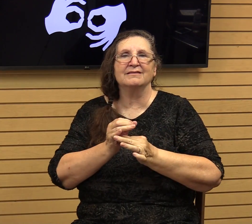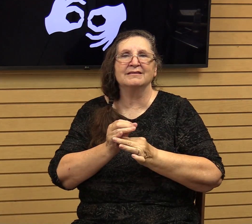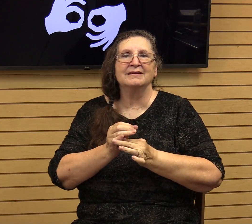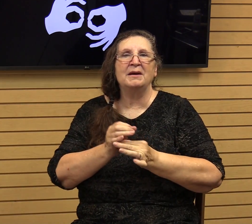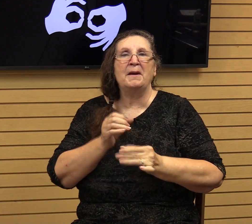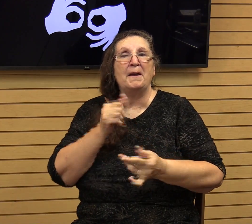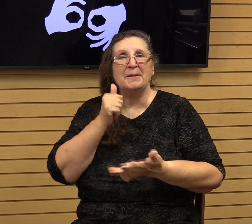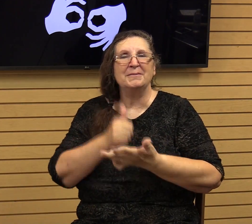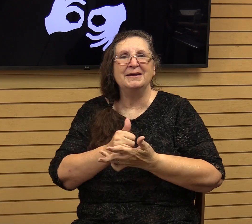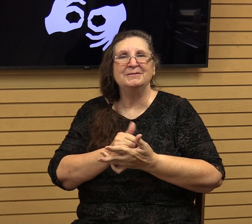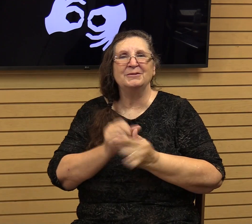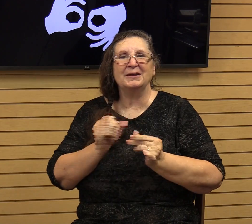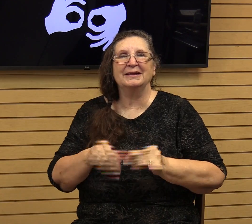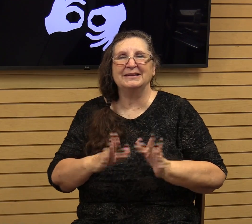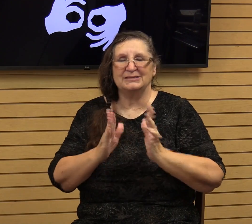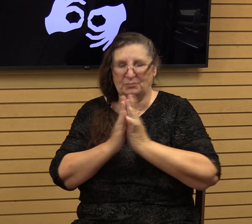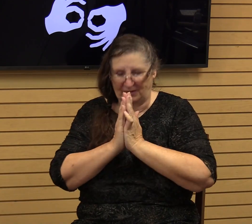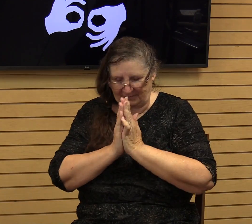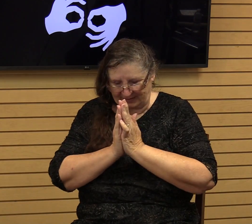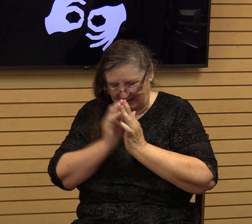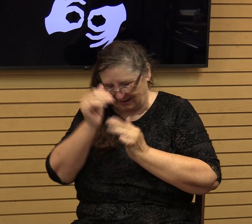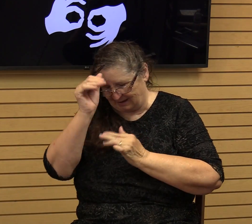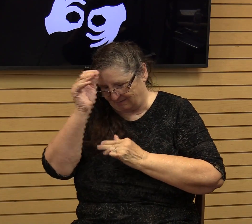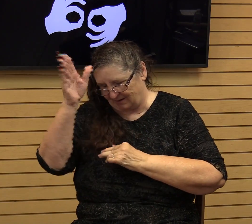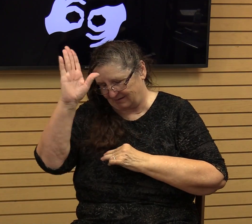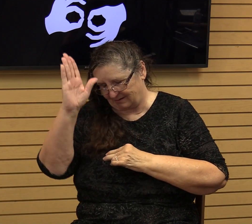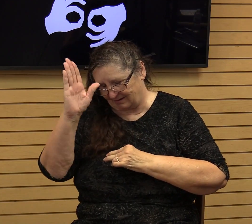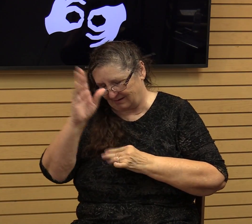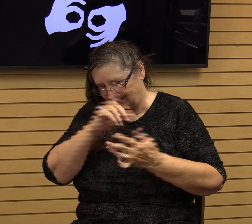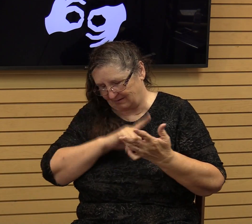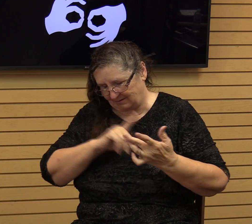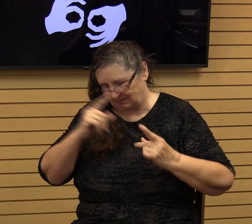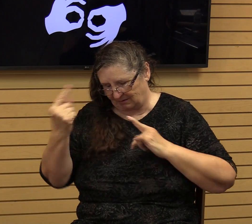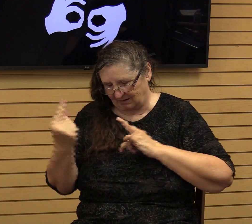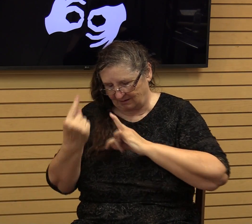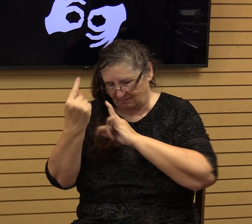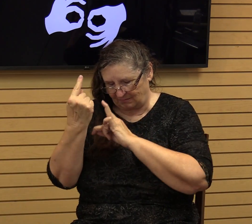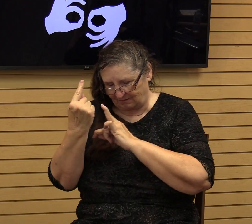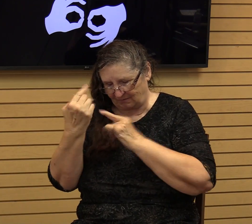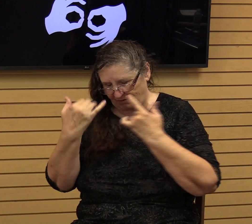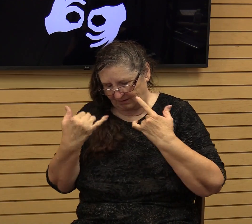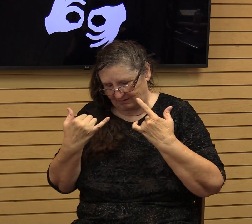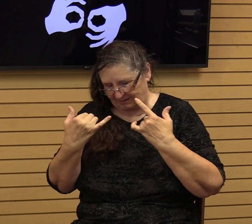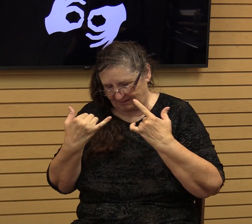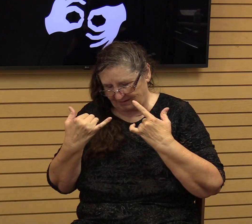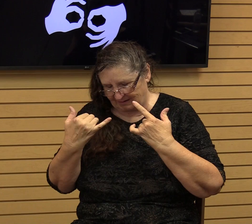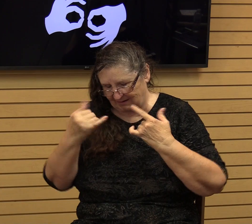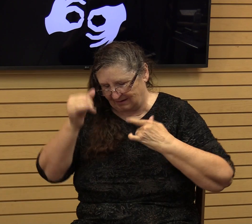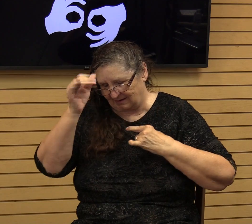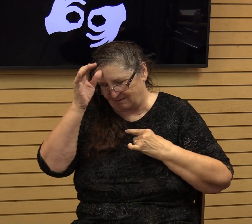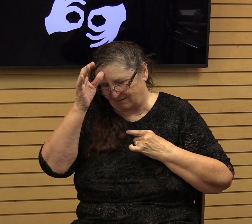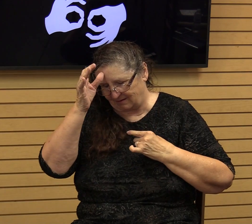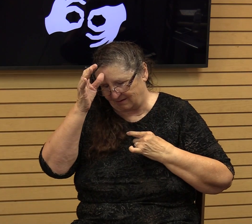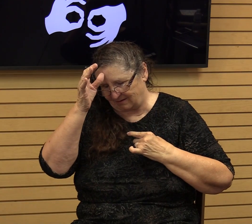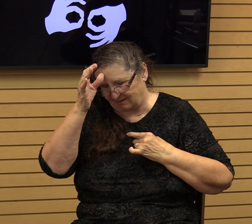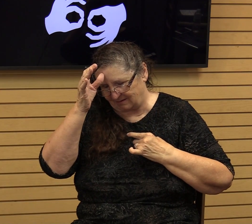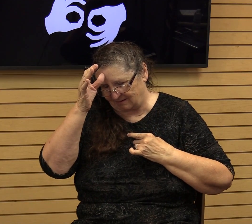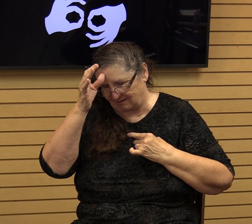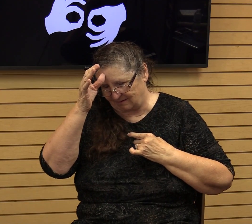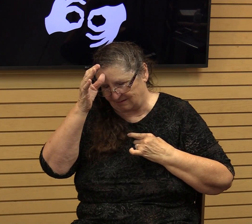All right, guys, let's pray. And so, Father God, Lord, we come before you now, and Father, Father, I just pray, Lord,